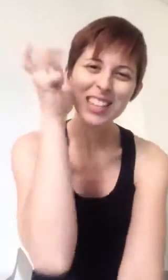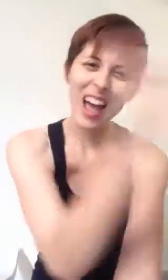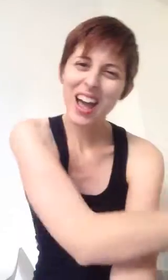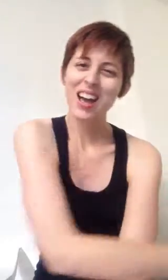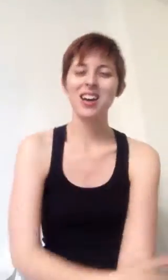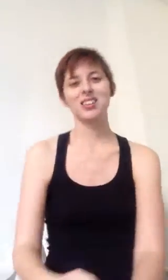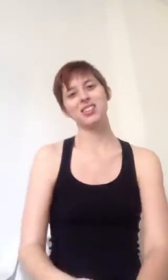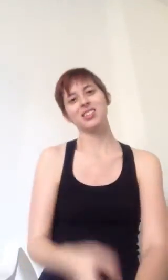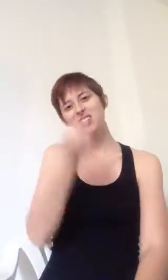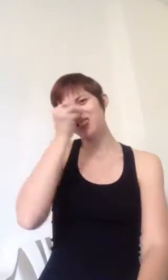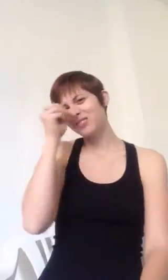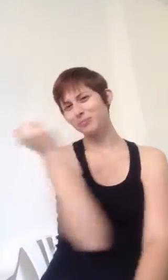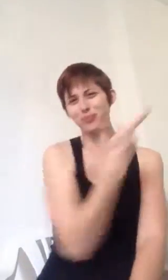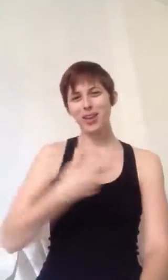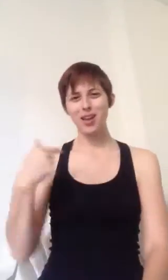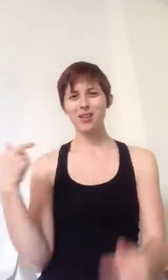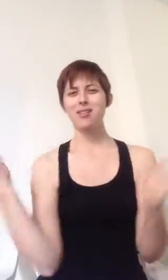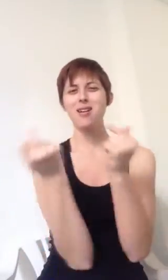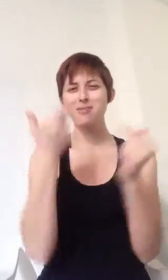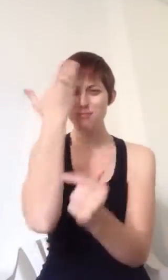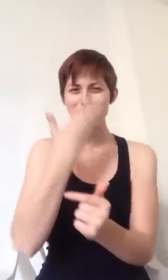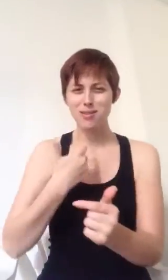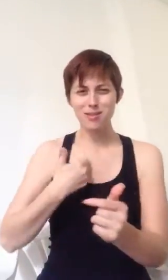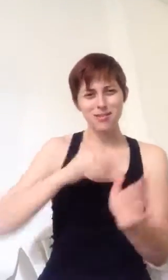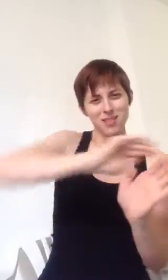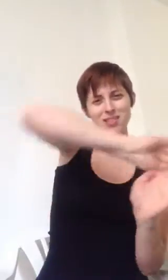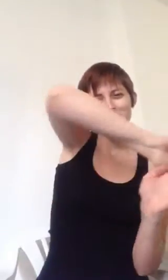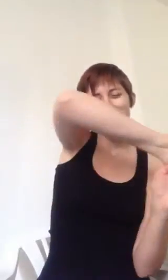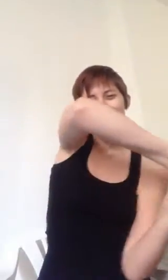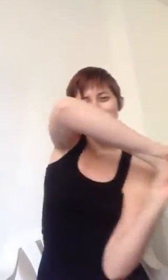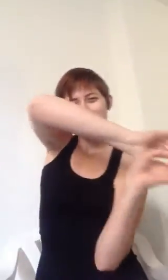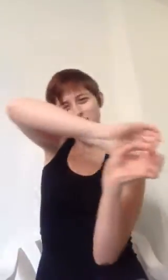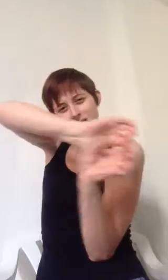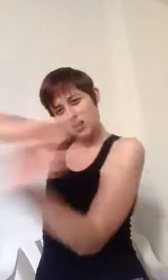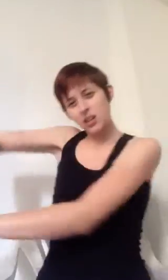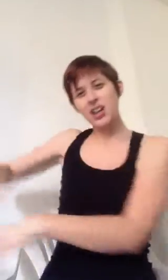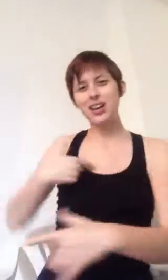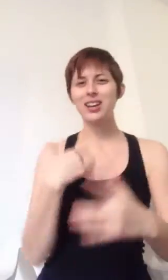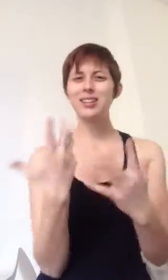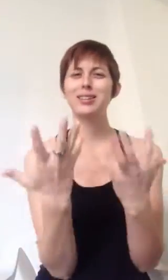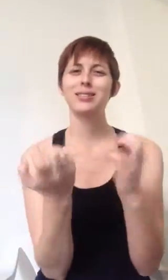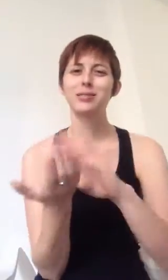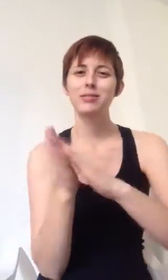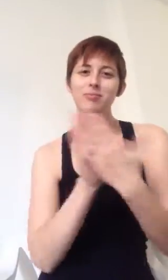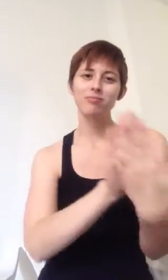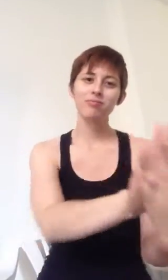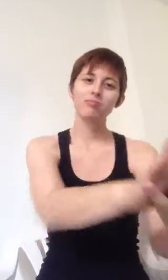sound Don't care about all the pain in front of me Cause I'm just trying to beat